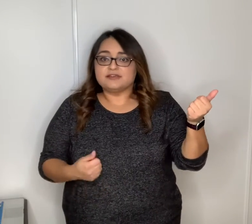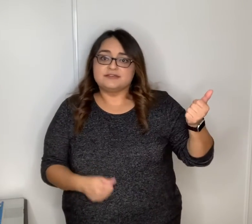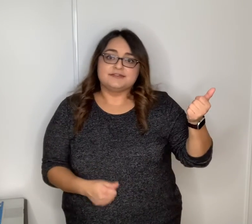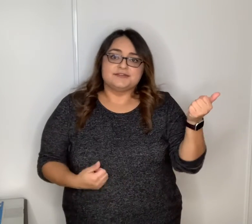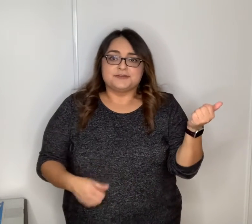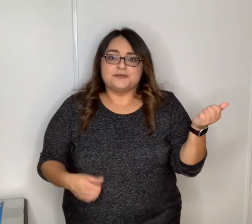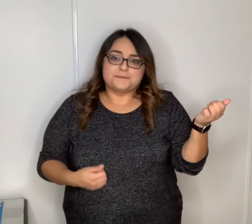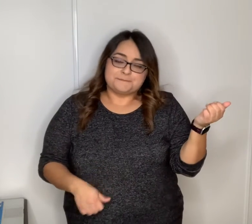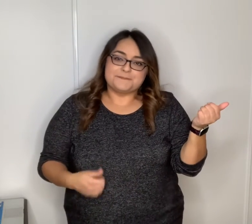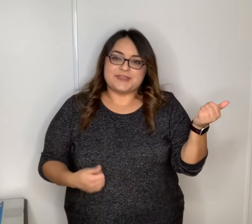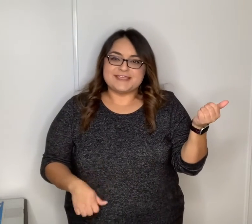right